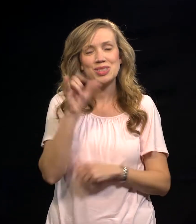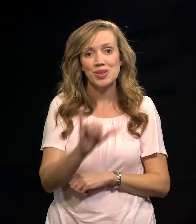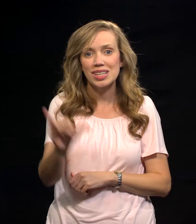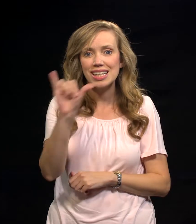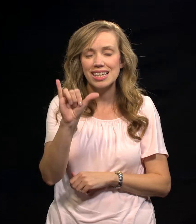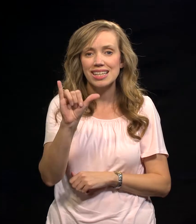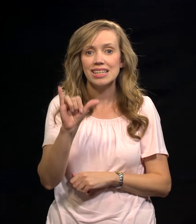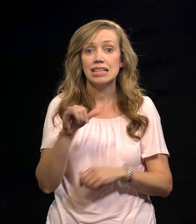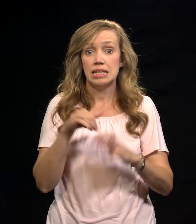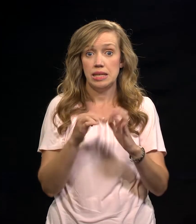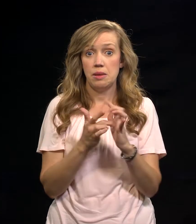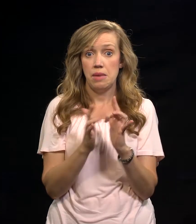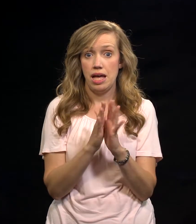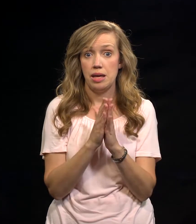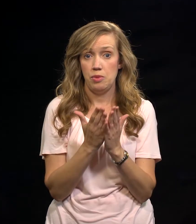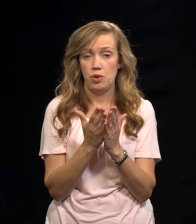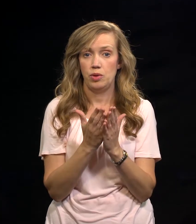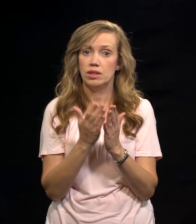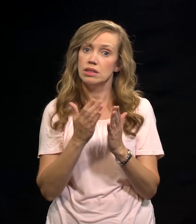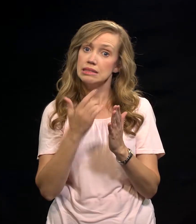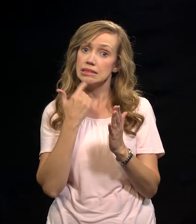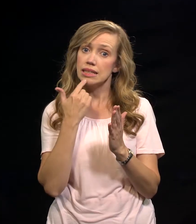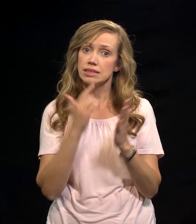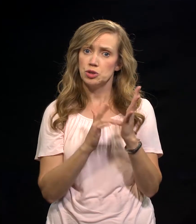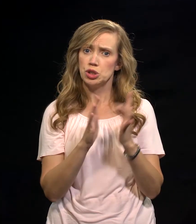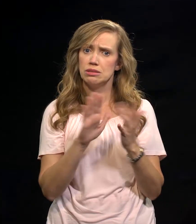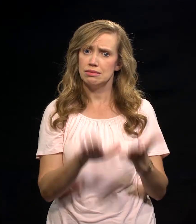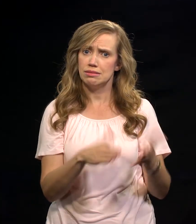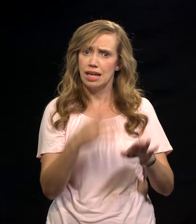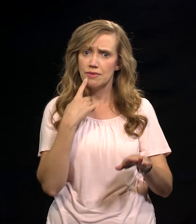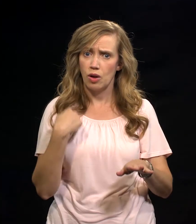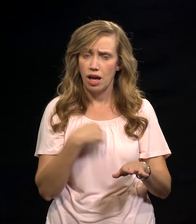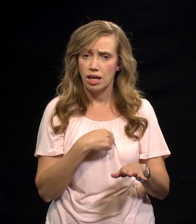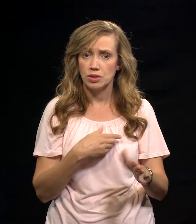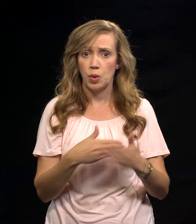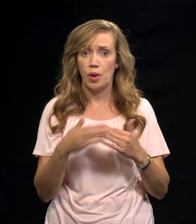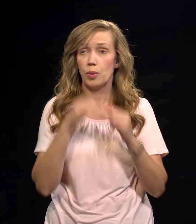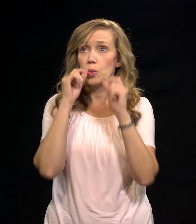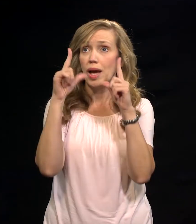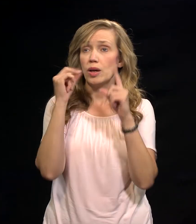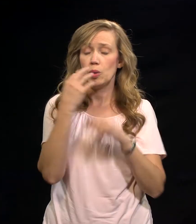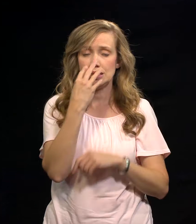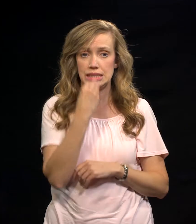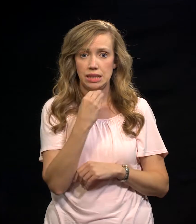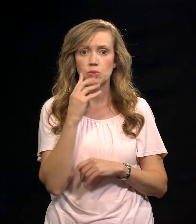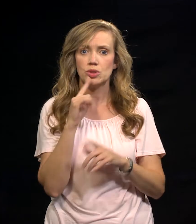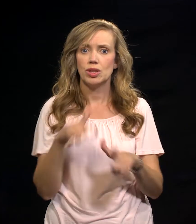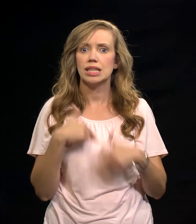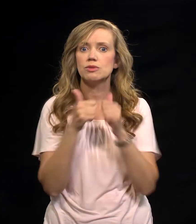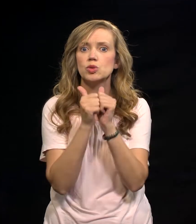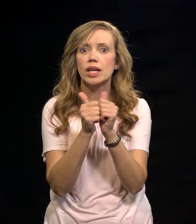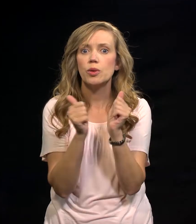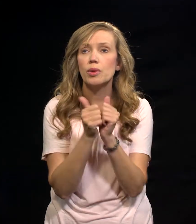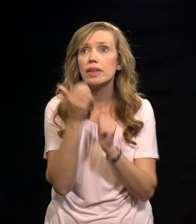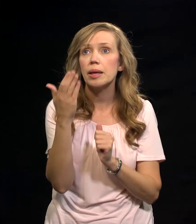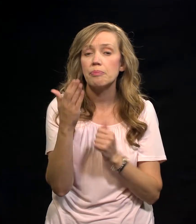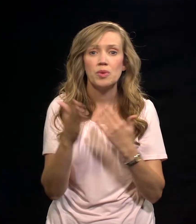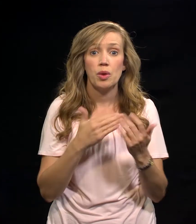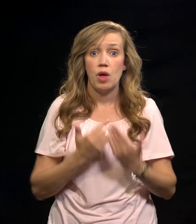Thessalonians 5.10 says that Jesus died for us, that whether we wake or sleep, we should live together with Him. Whether you're alive when Jesus